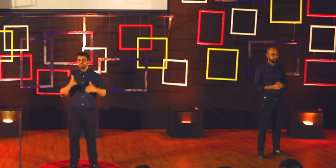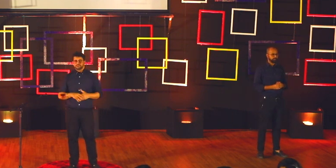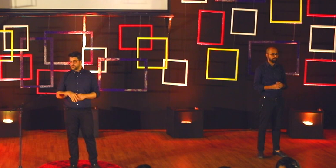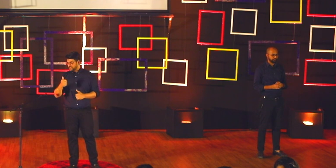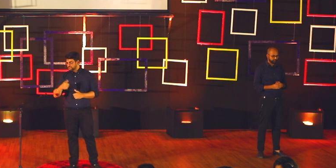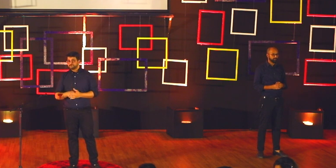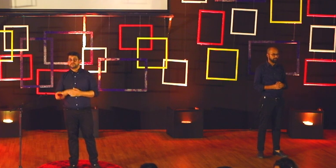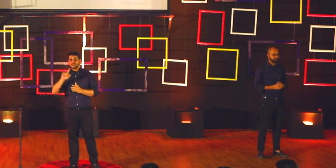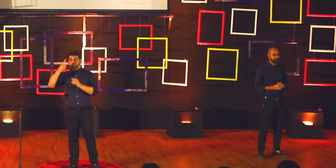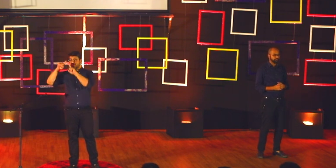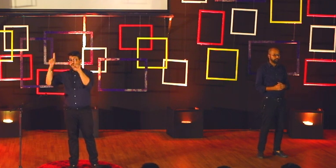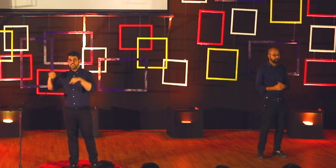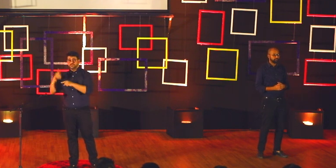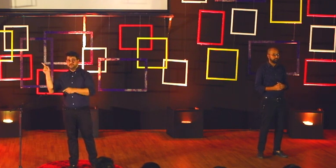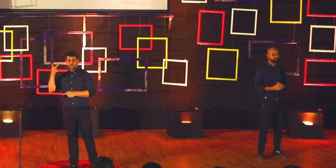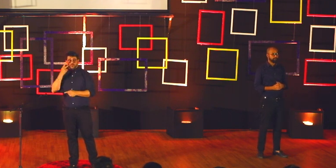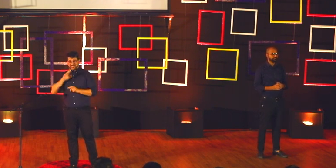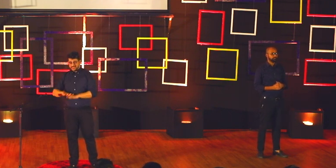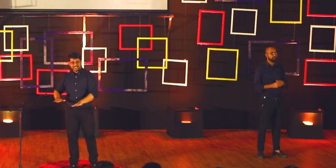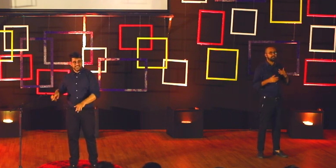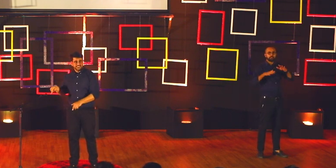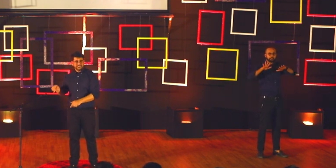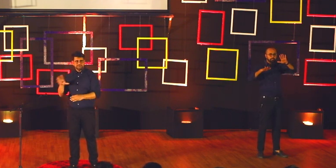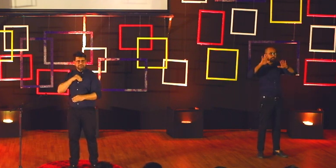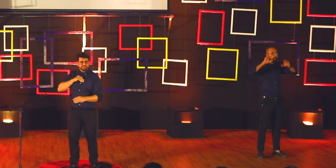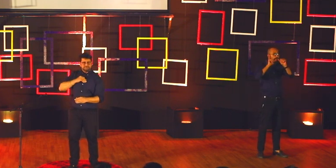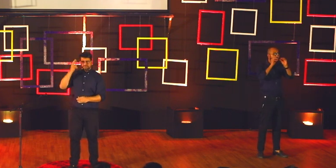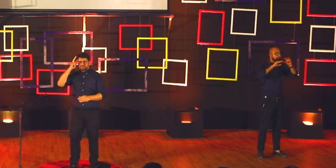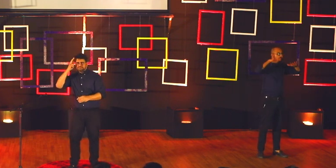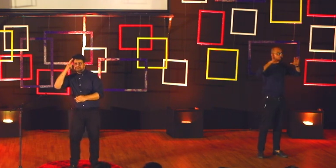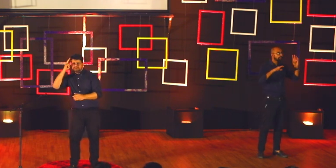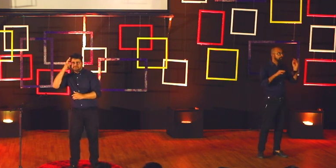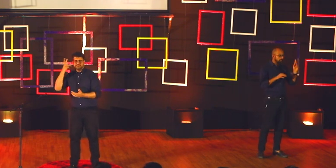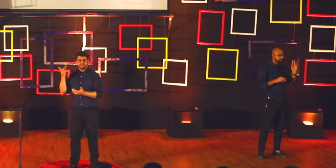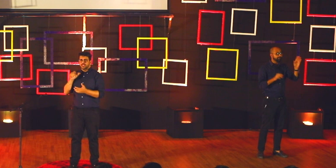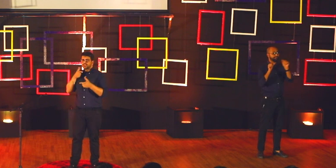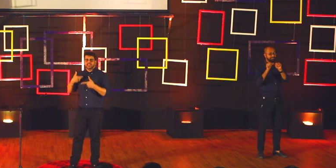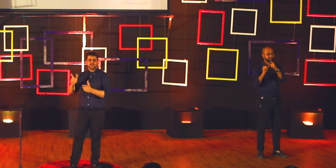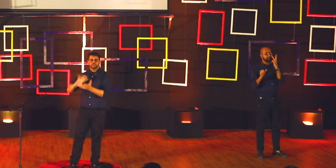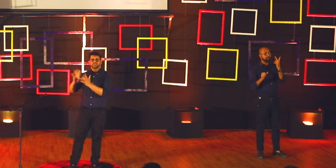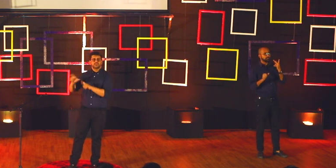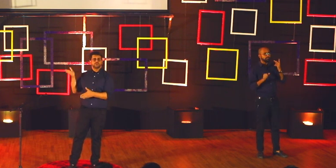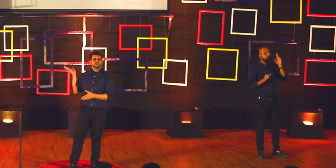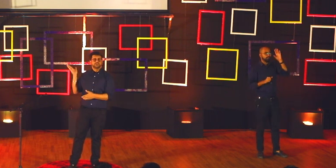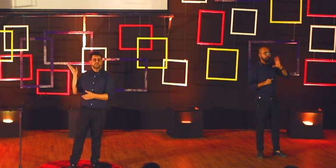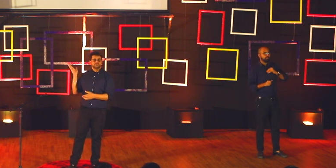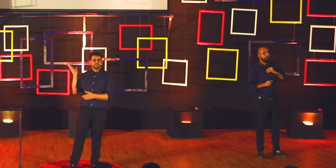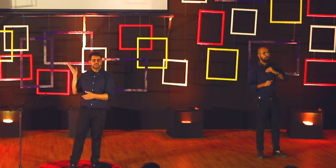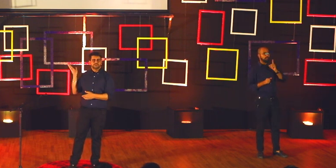Alright, so, so. Anyways, the first picture on your left, you see the children. They have fear, they are in doubt, they are stressed. The teacher is hitting them, not